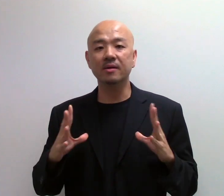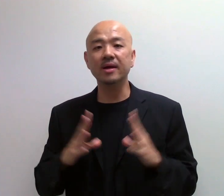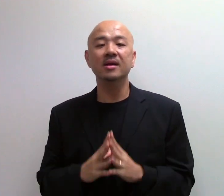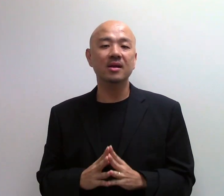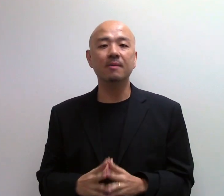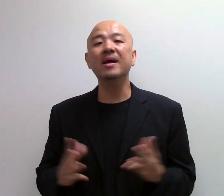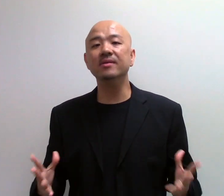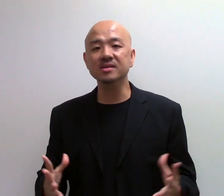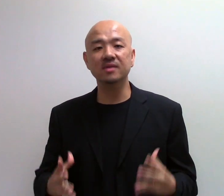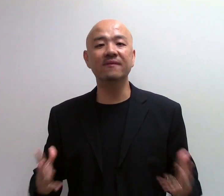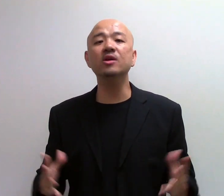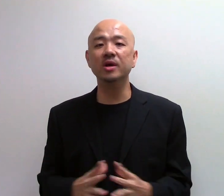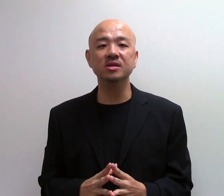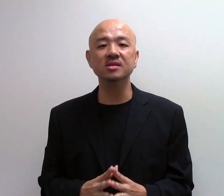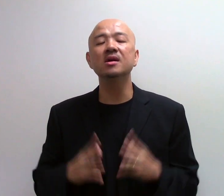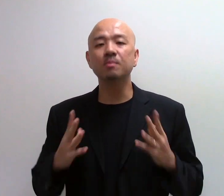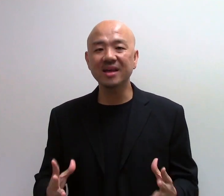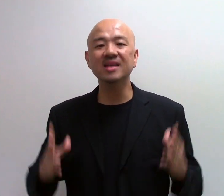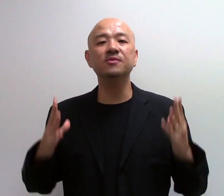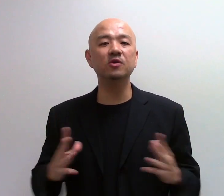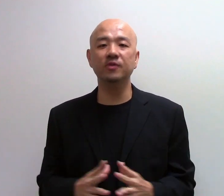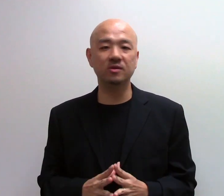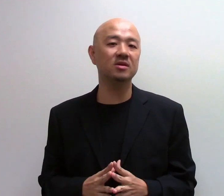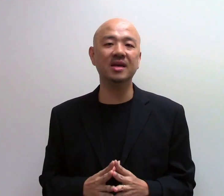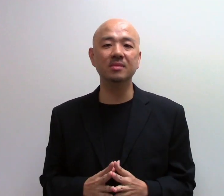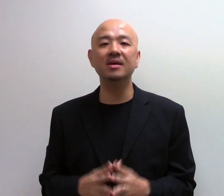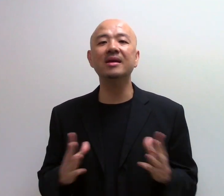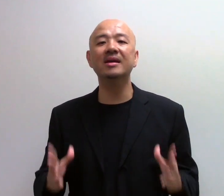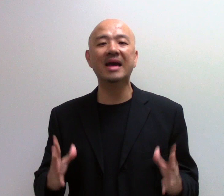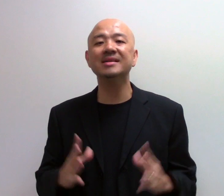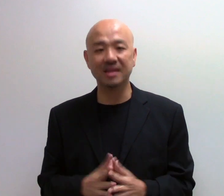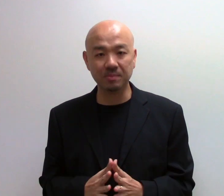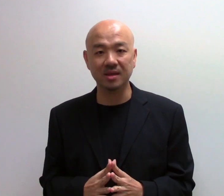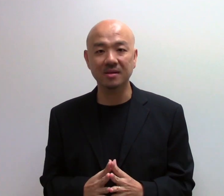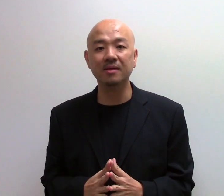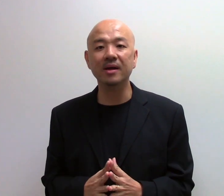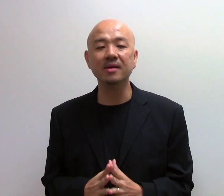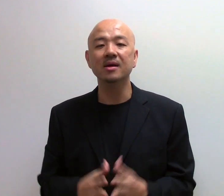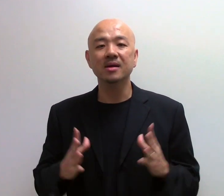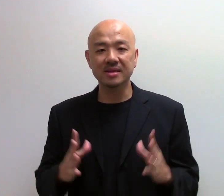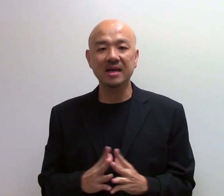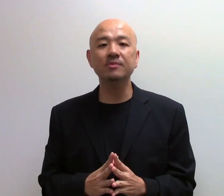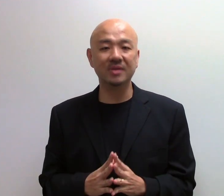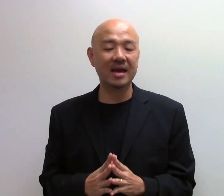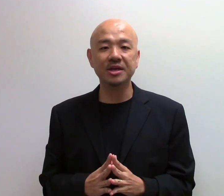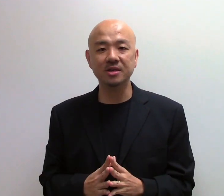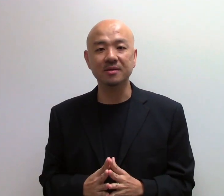Alright? Now, parents, if you have any questions, please feel free to contact me ASAP. Alright? It's time to take action.